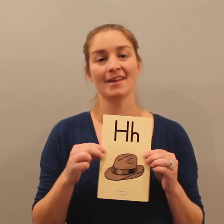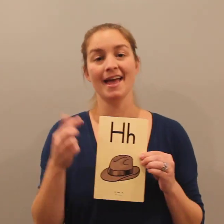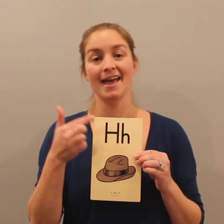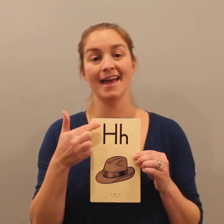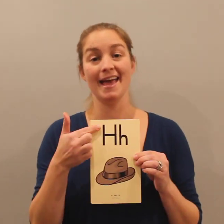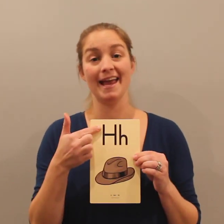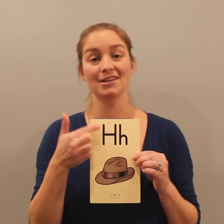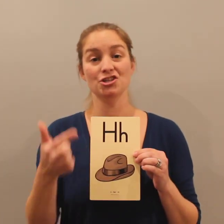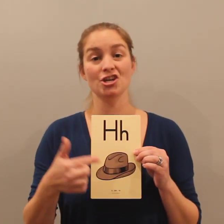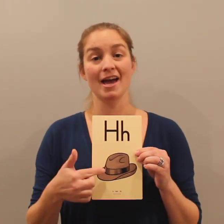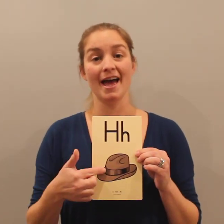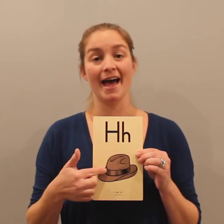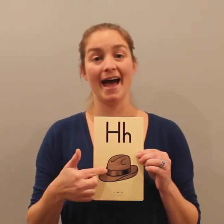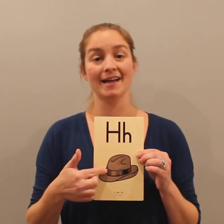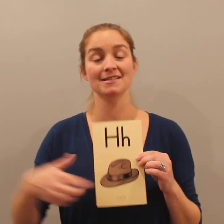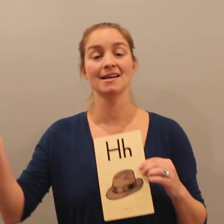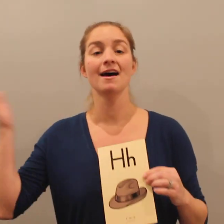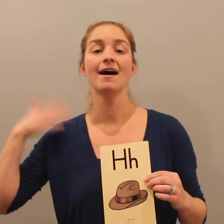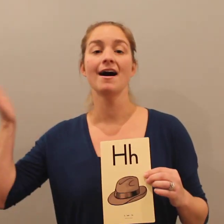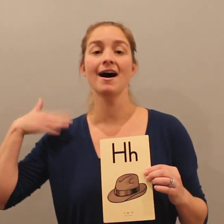H, hat, h.